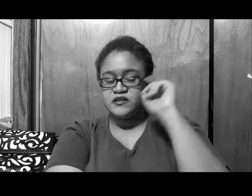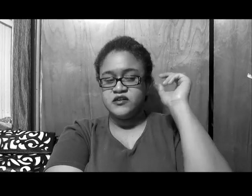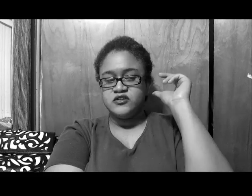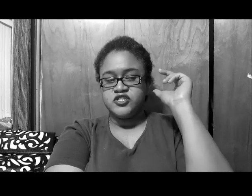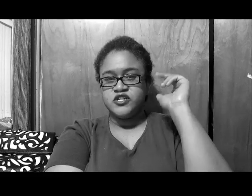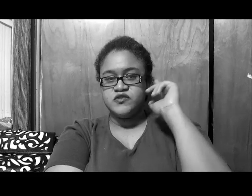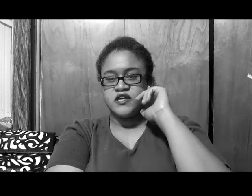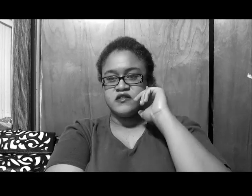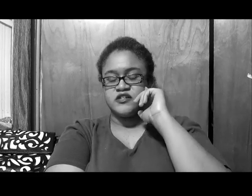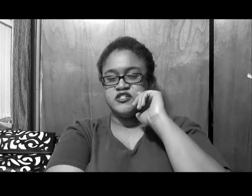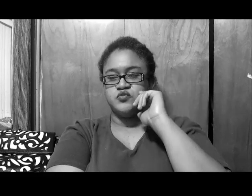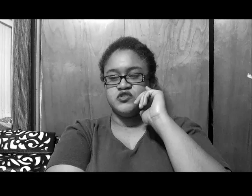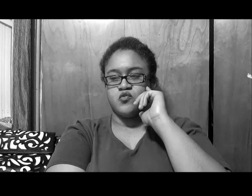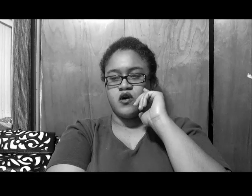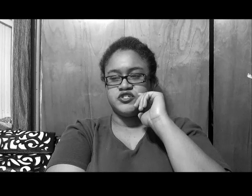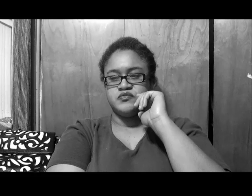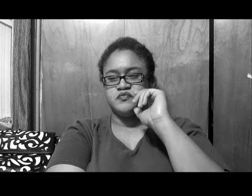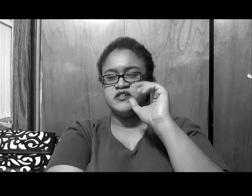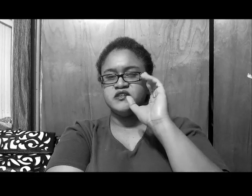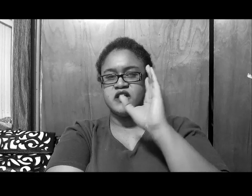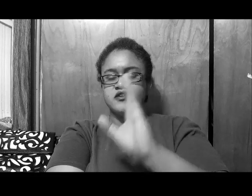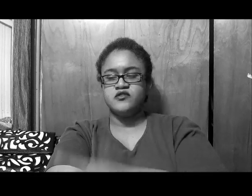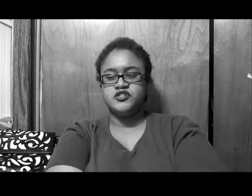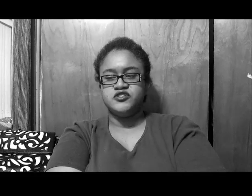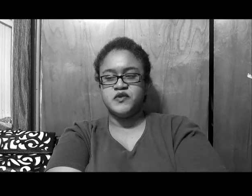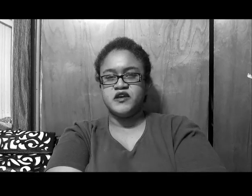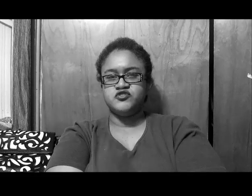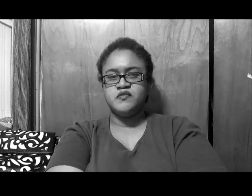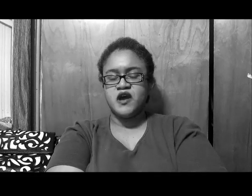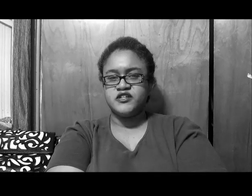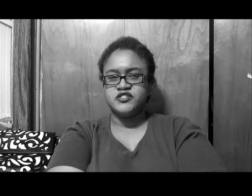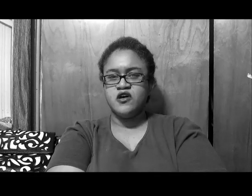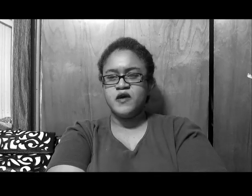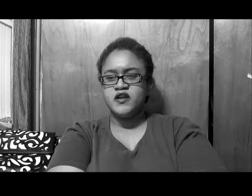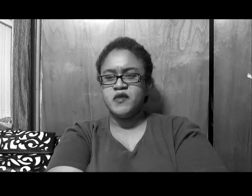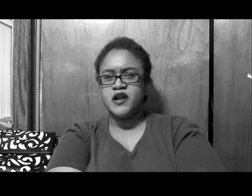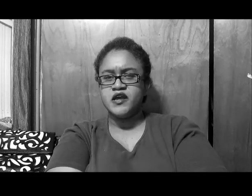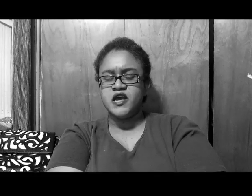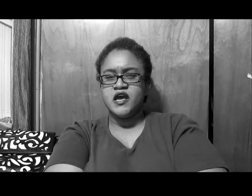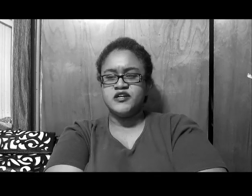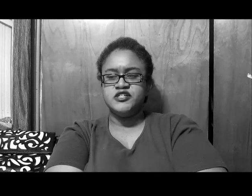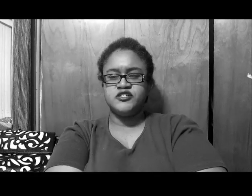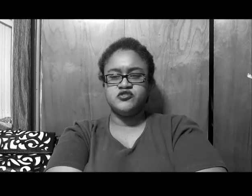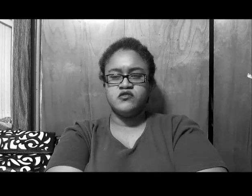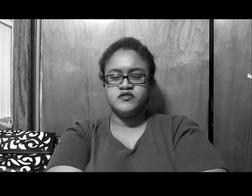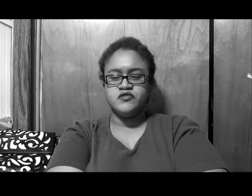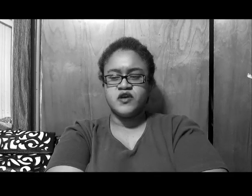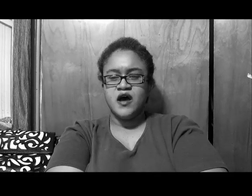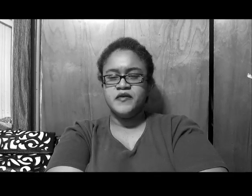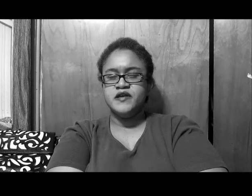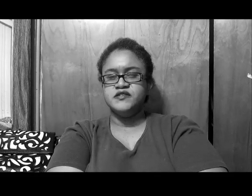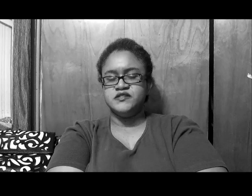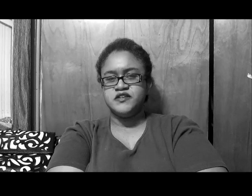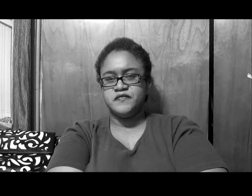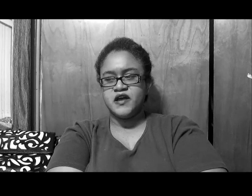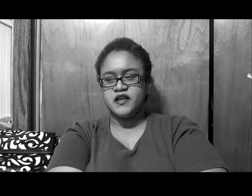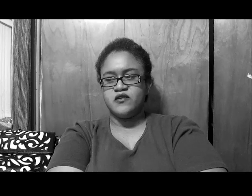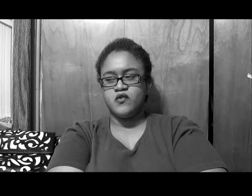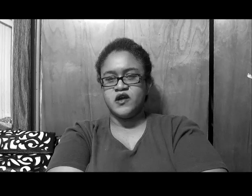that, she was saying, like, she was a wash-ups, basically, like, you know, she used to be extra, and she talked about anybody, and she had short little two comedies, and stuff, like that, or whatever,